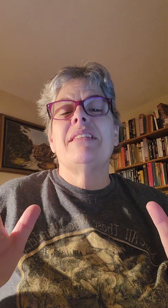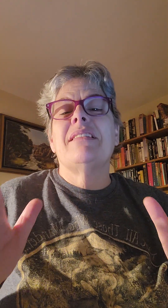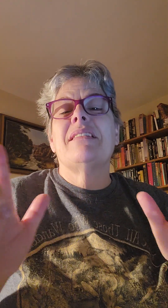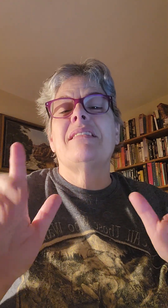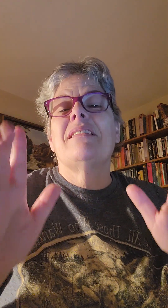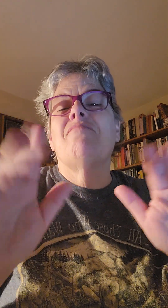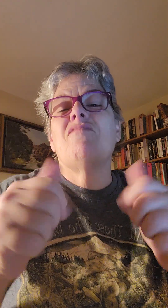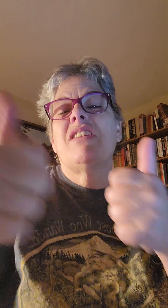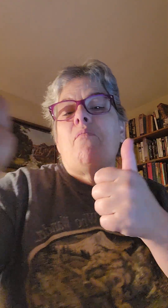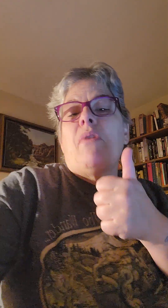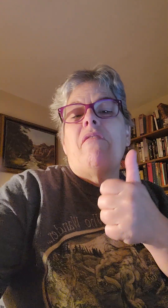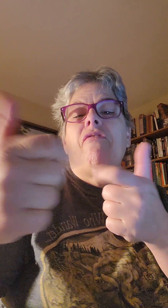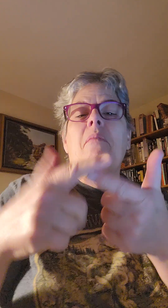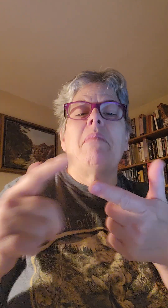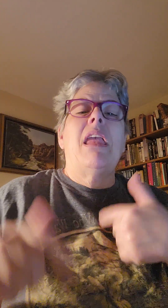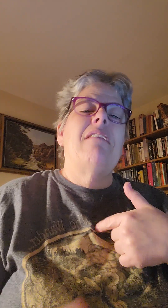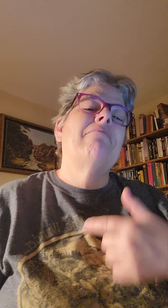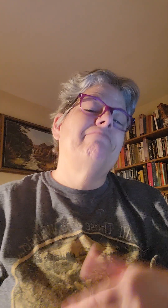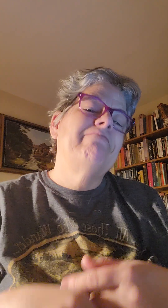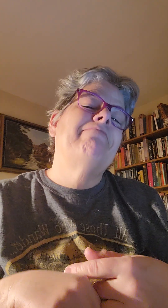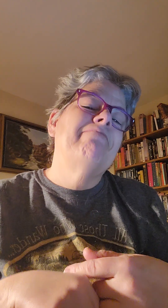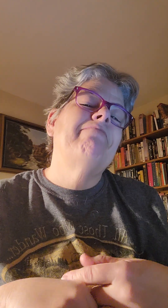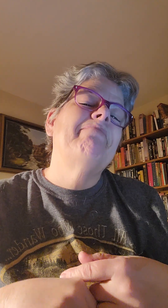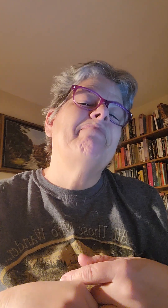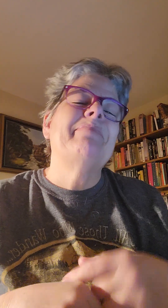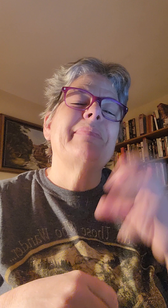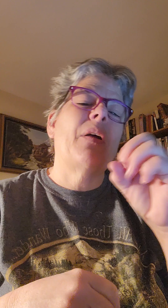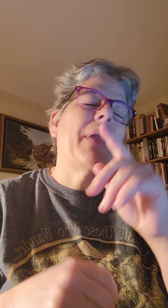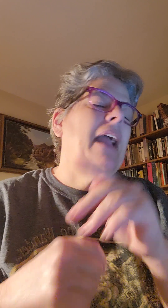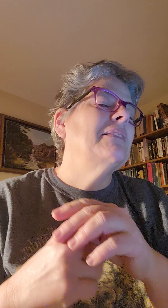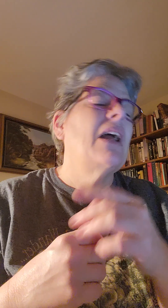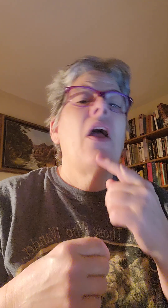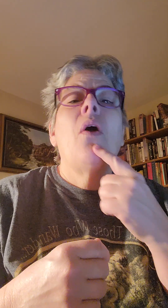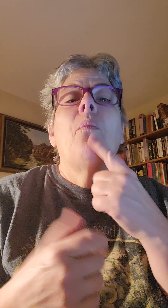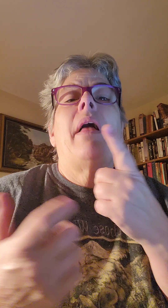separate from me. Okay. Well,